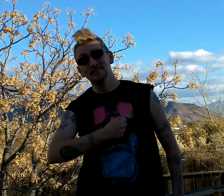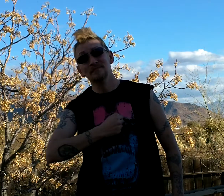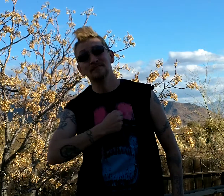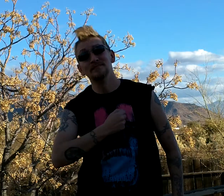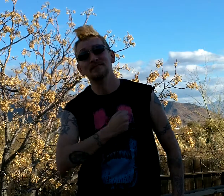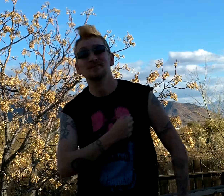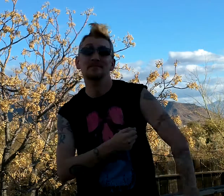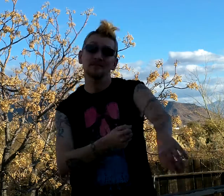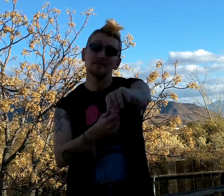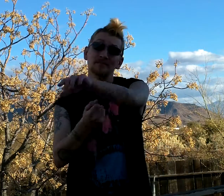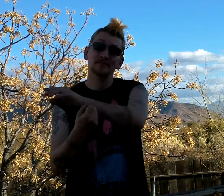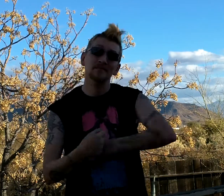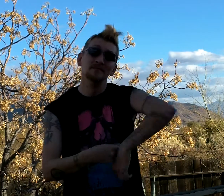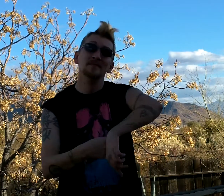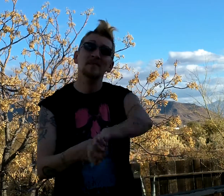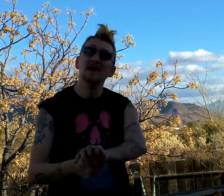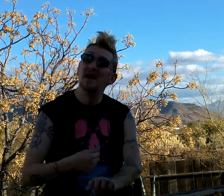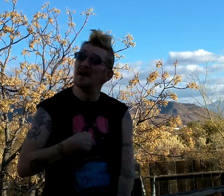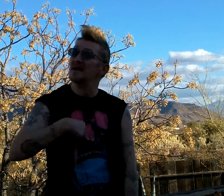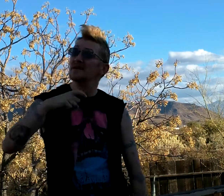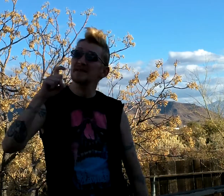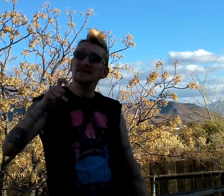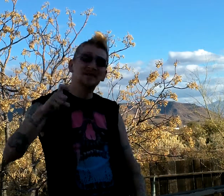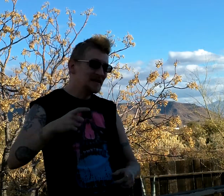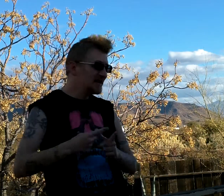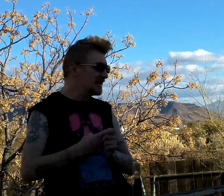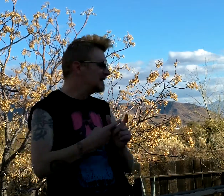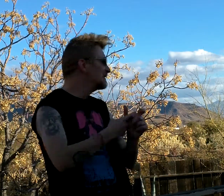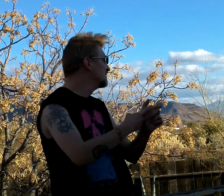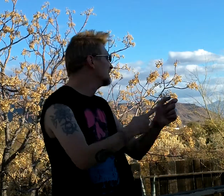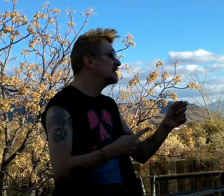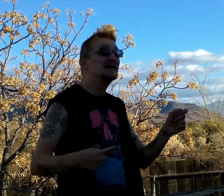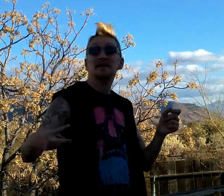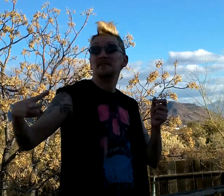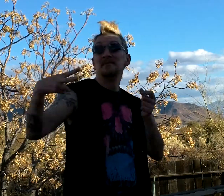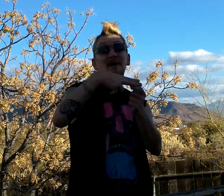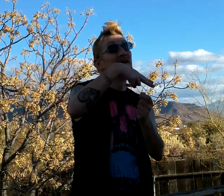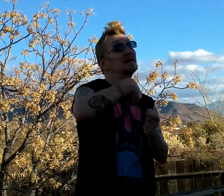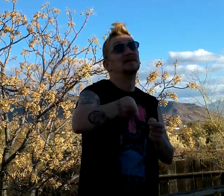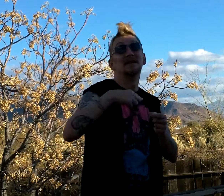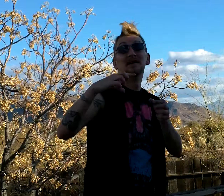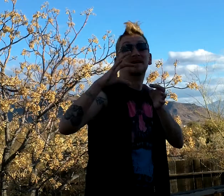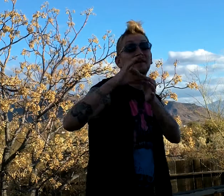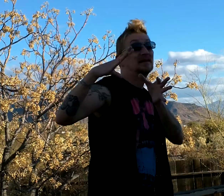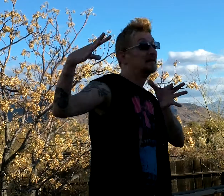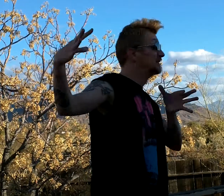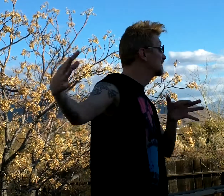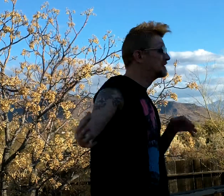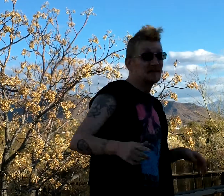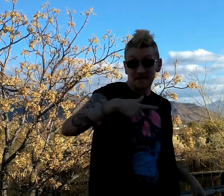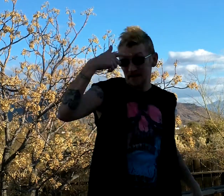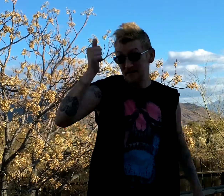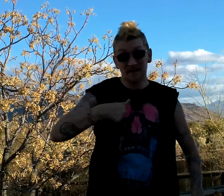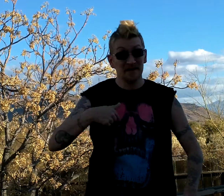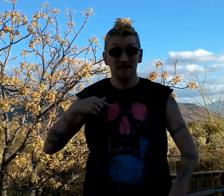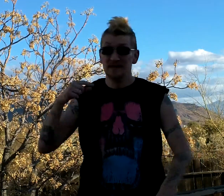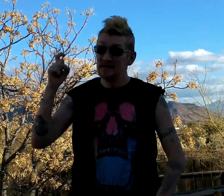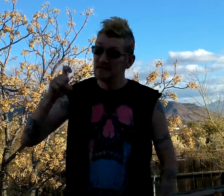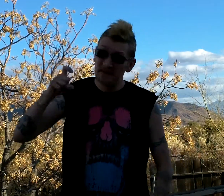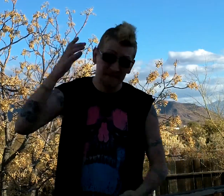have to run and cut my ties, cause I must stop